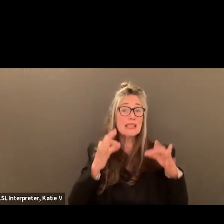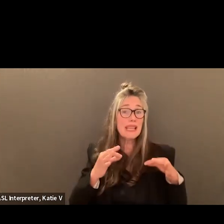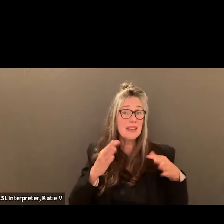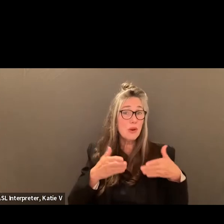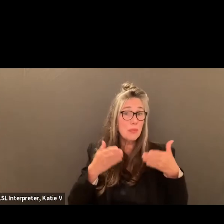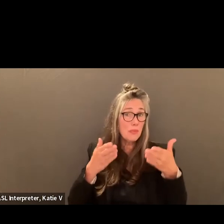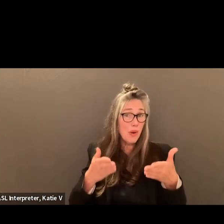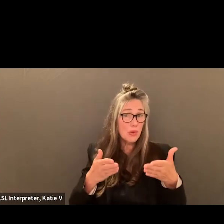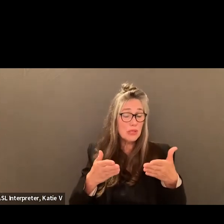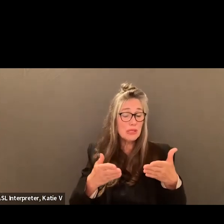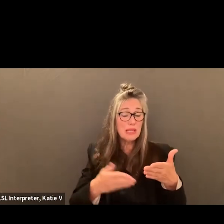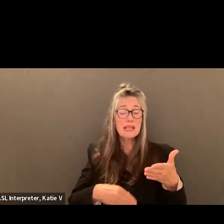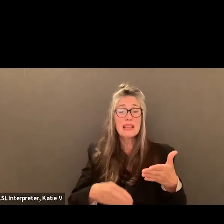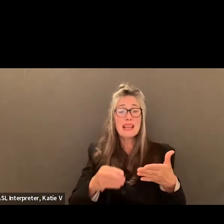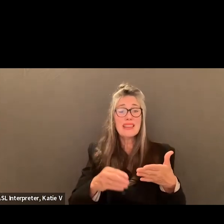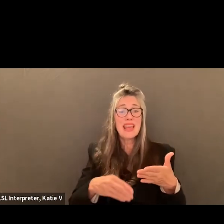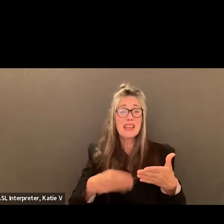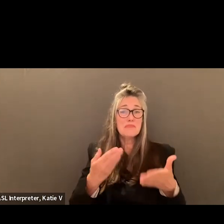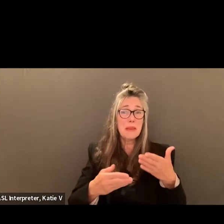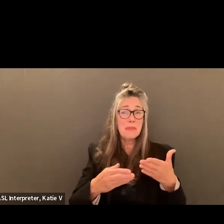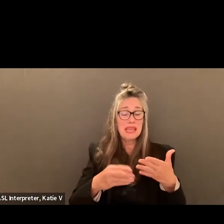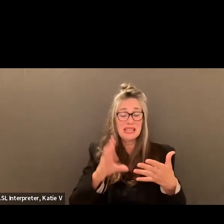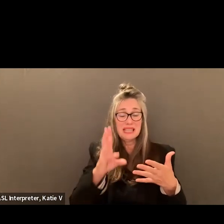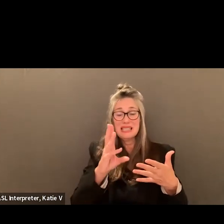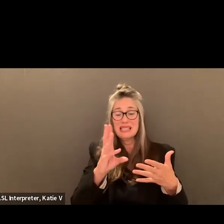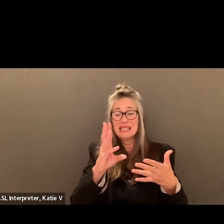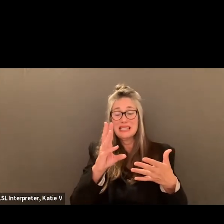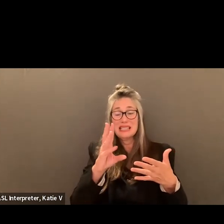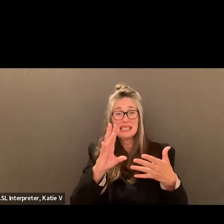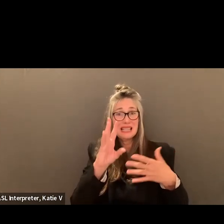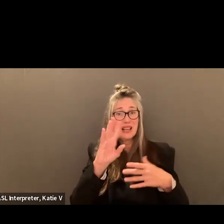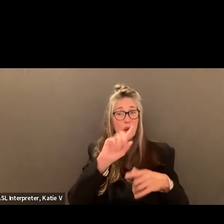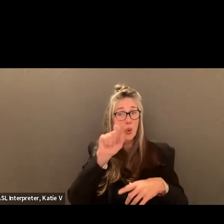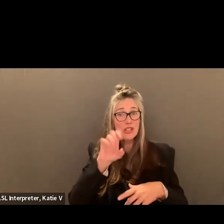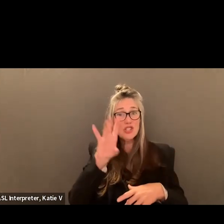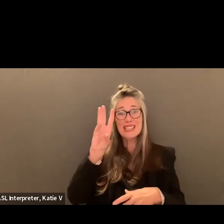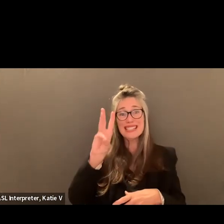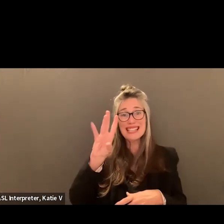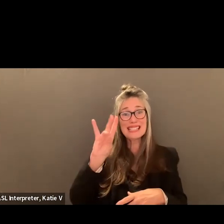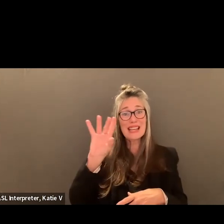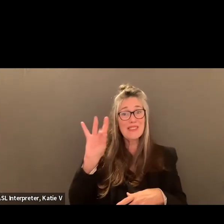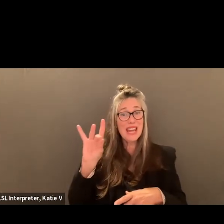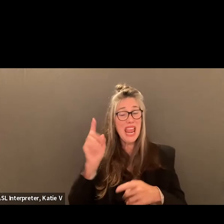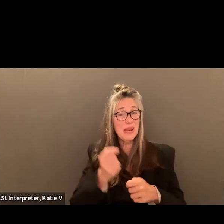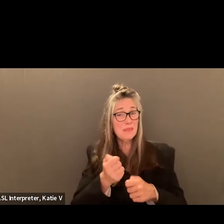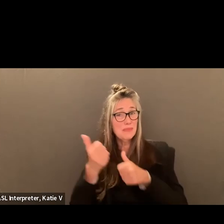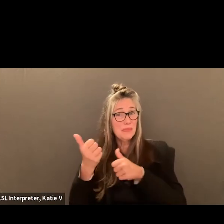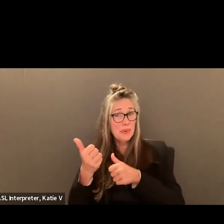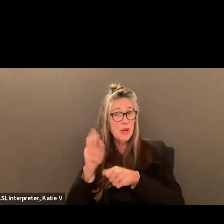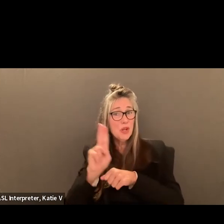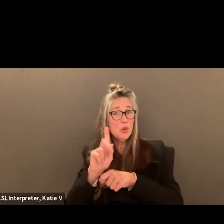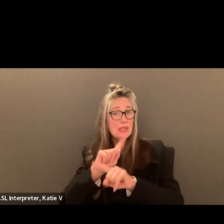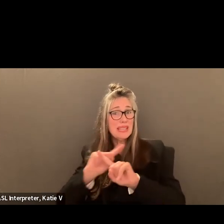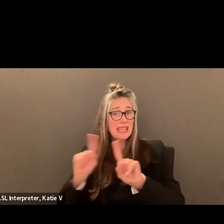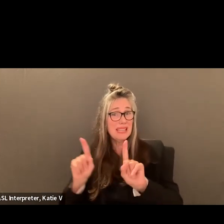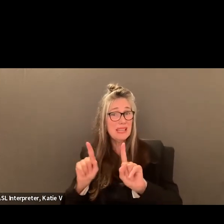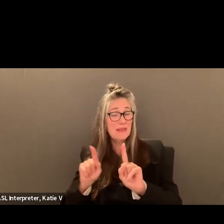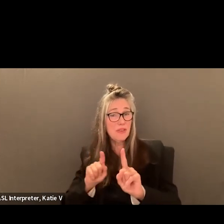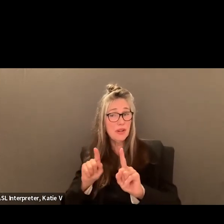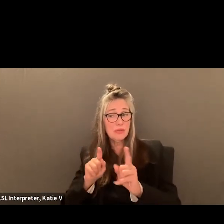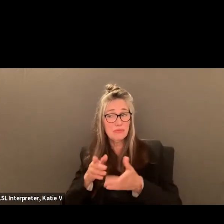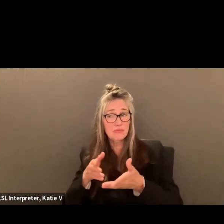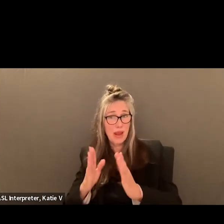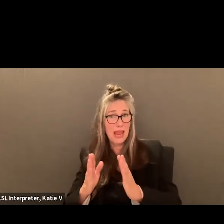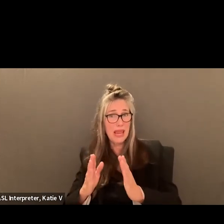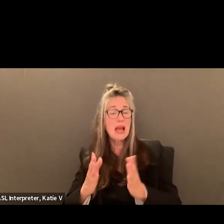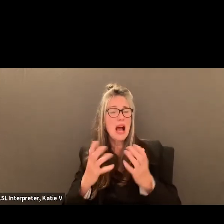proposing that we take them out and we use them in a different way or that we handle that differently, I'd like to hear from others. I think this is the purpose